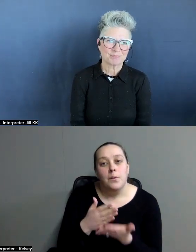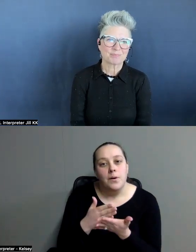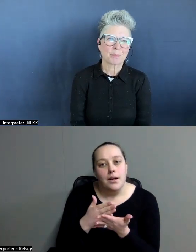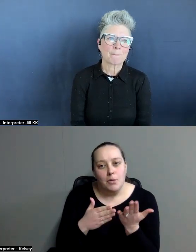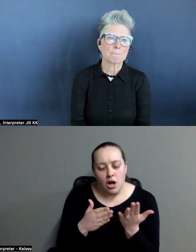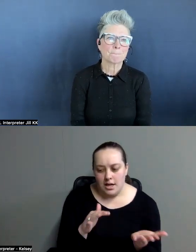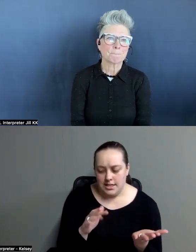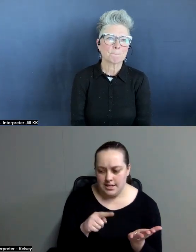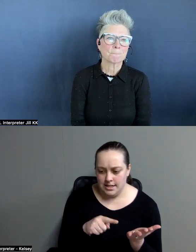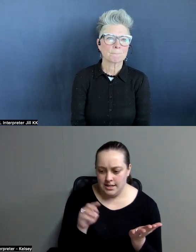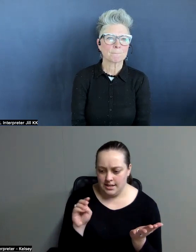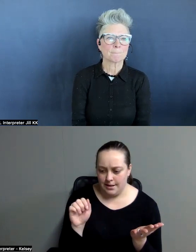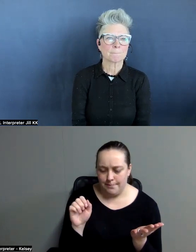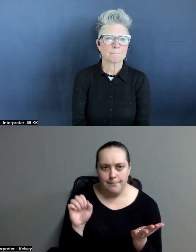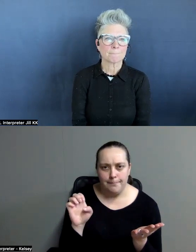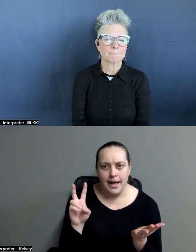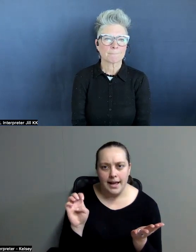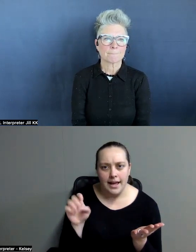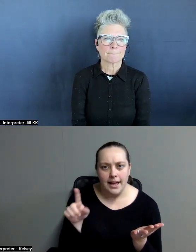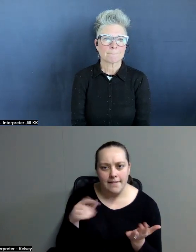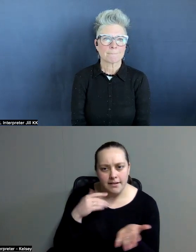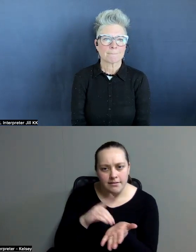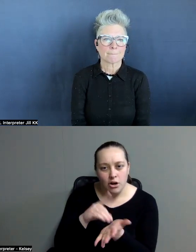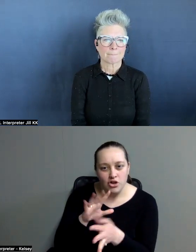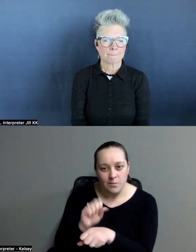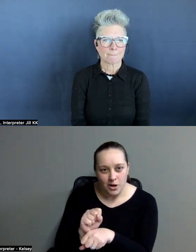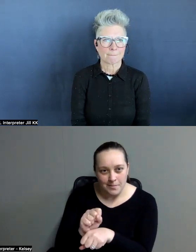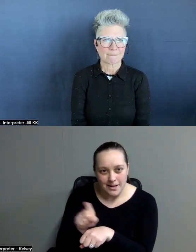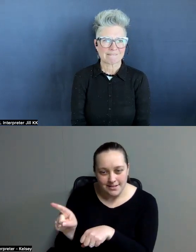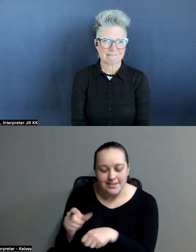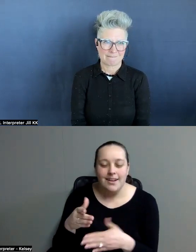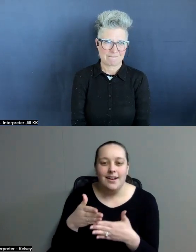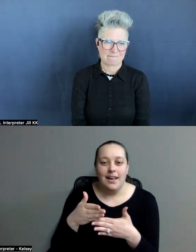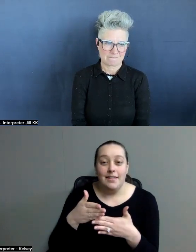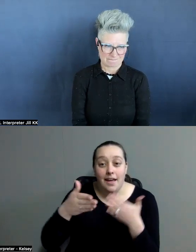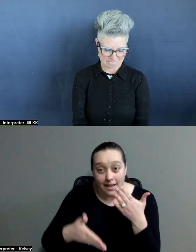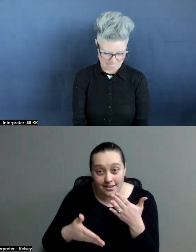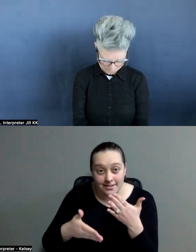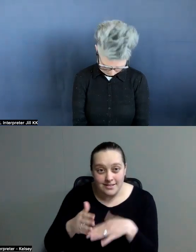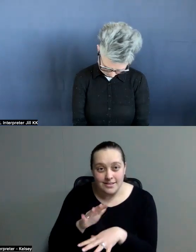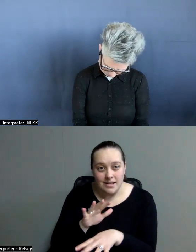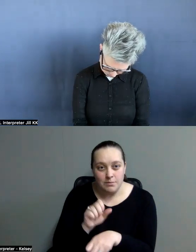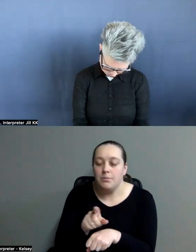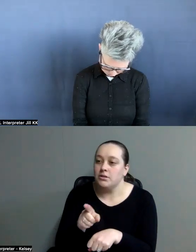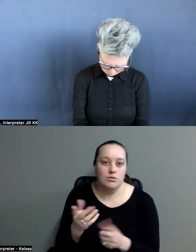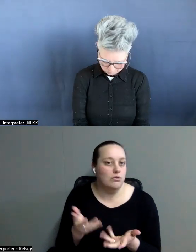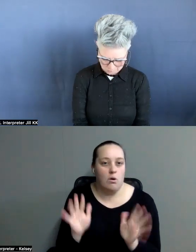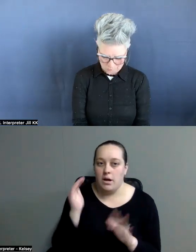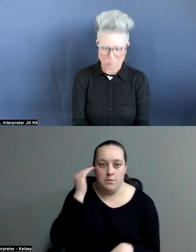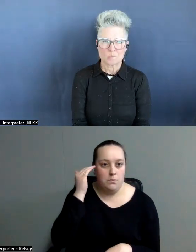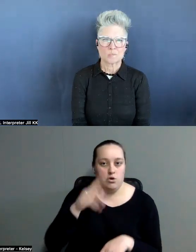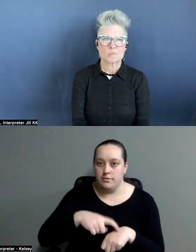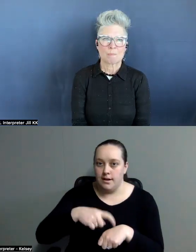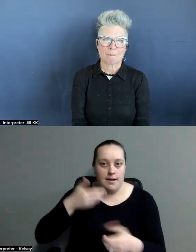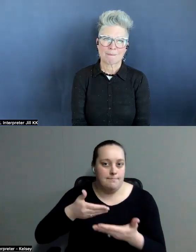Maeve had a doctor's appointment. And at the end, she knew that her time was